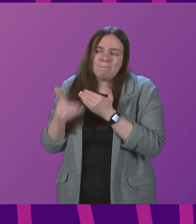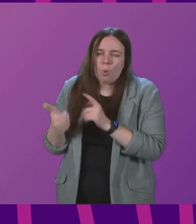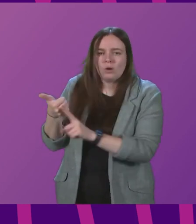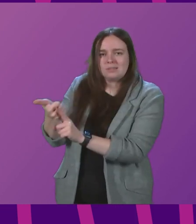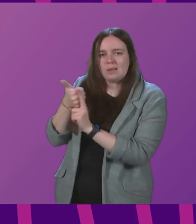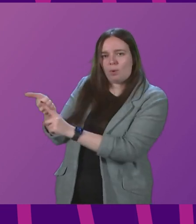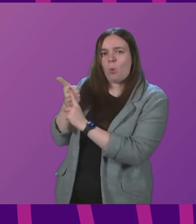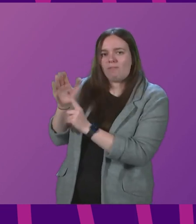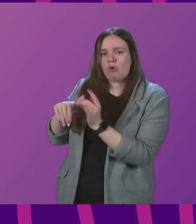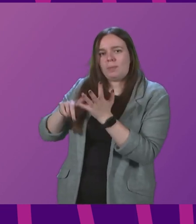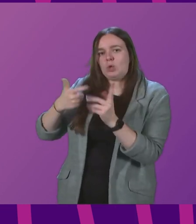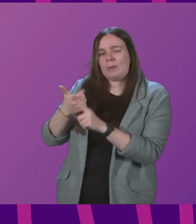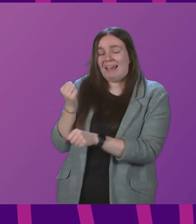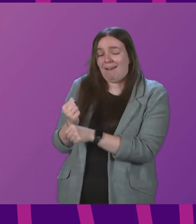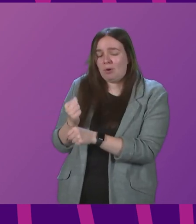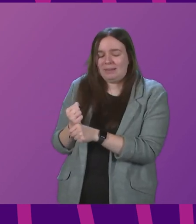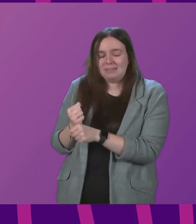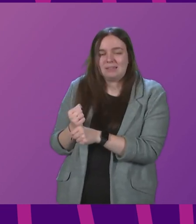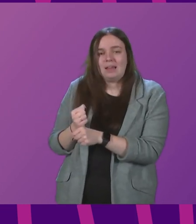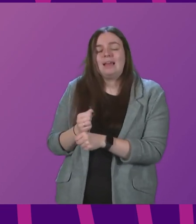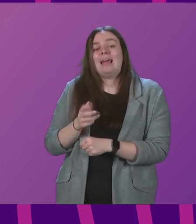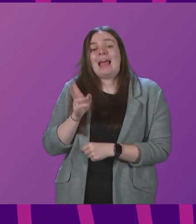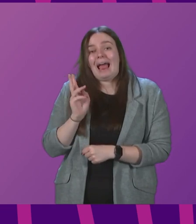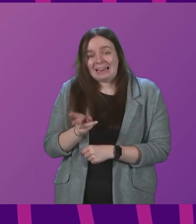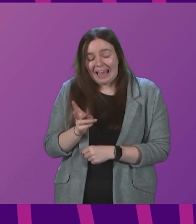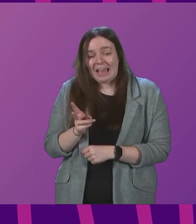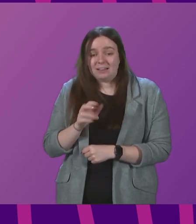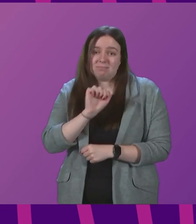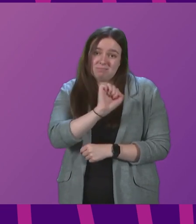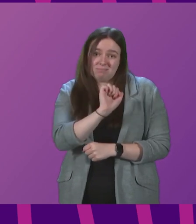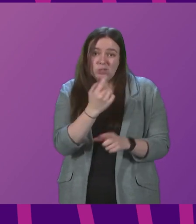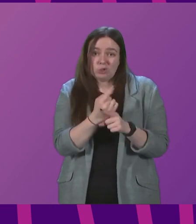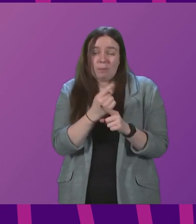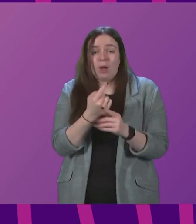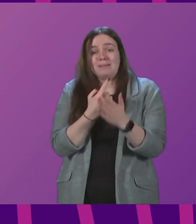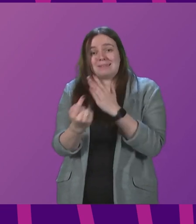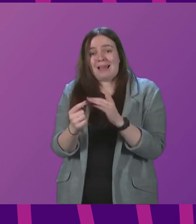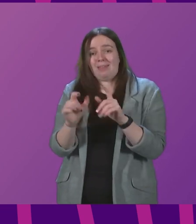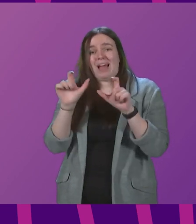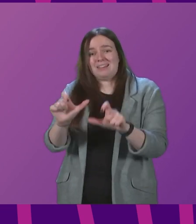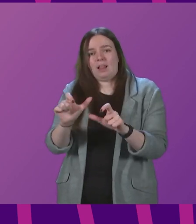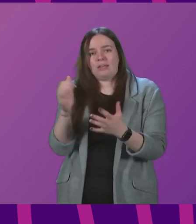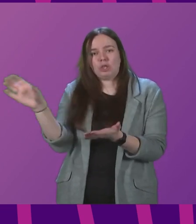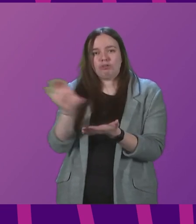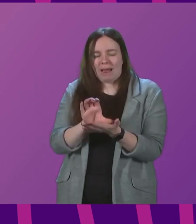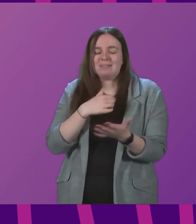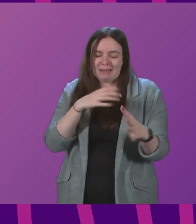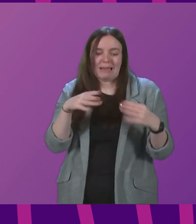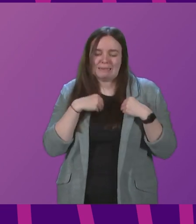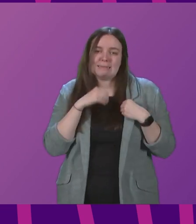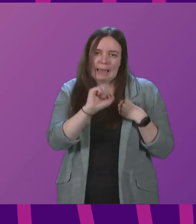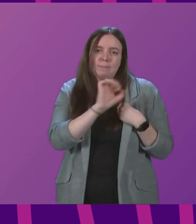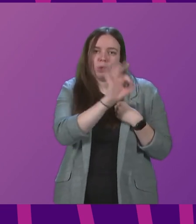from the UK government. I will again take away the points on self-isolation grant. I accept the premise of that question.